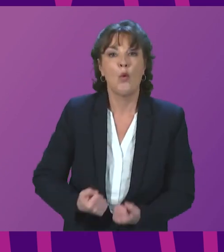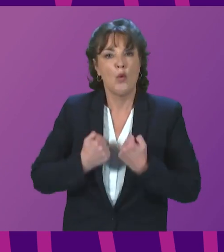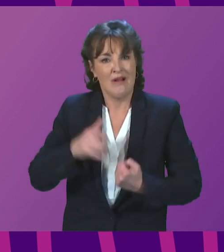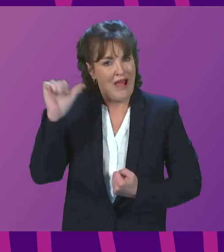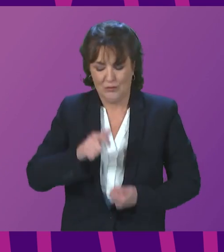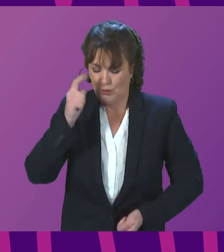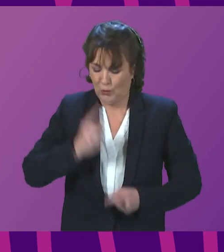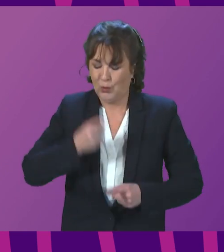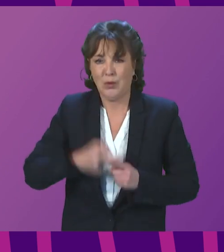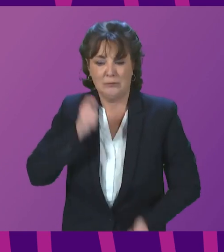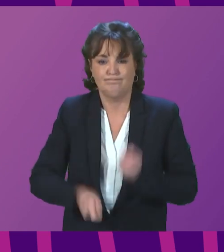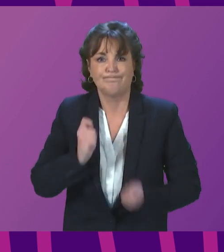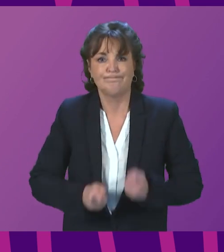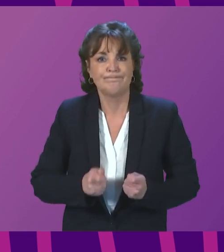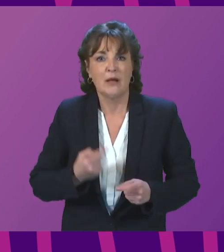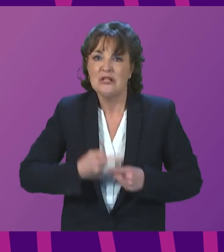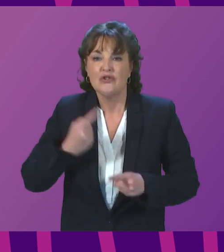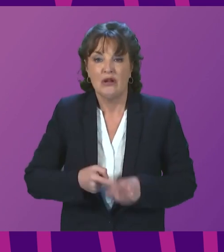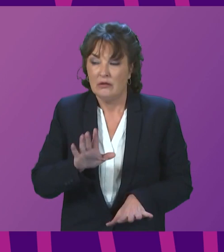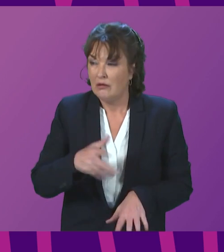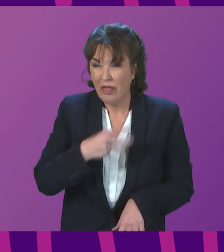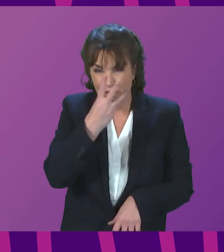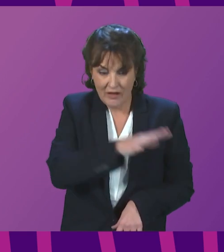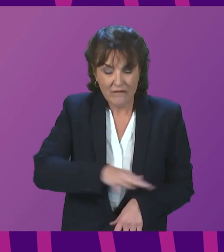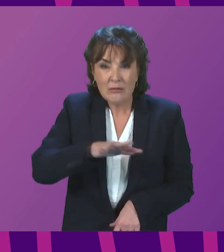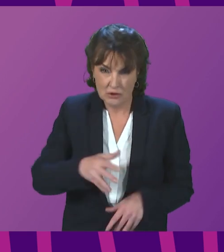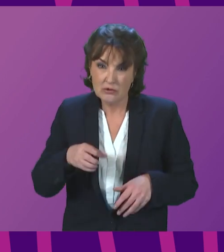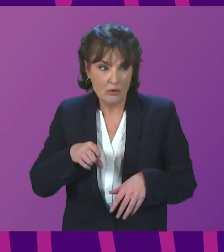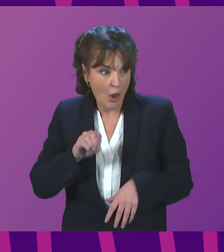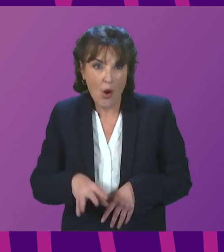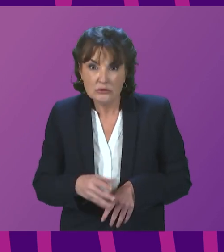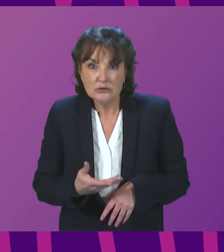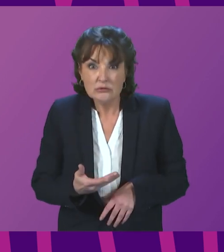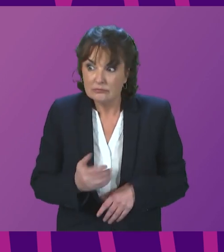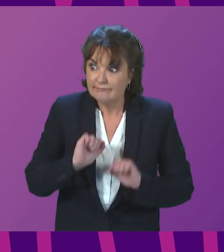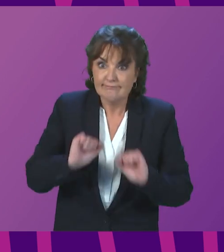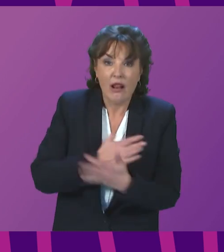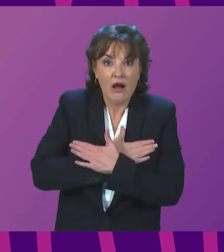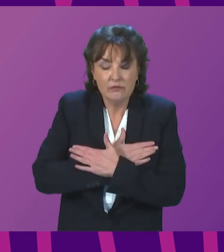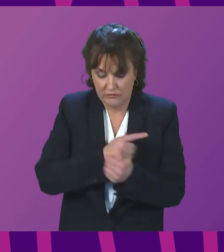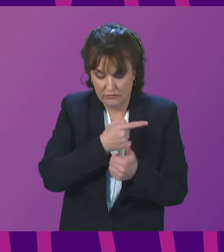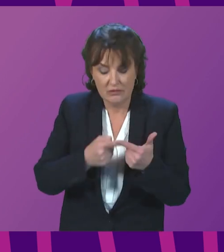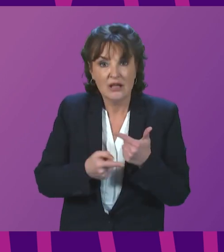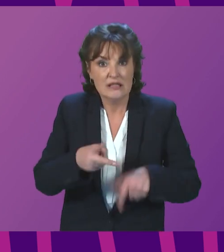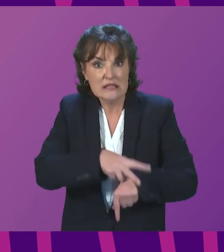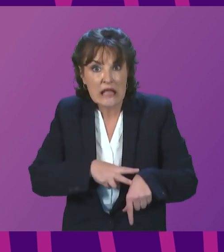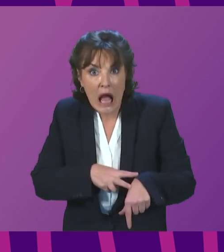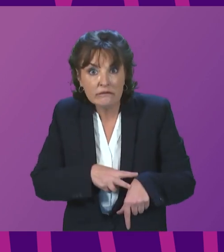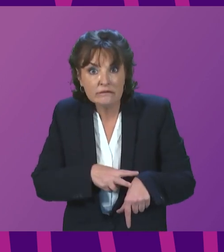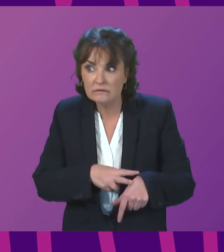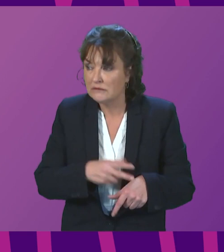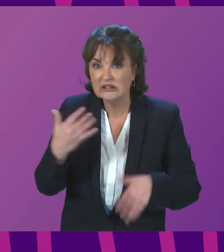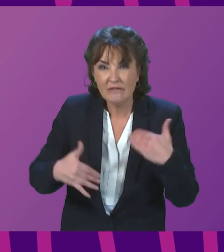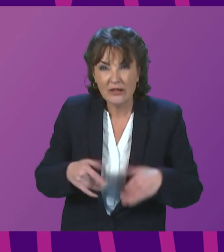have been failed. Staff are continued to be failed because they being asked to operate on trains that do not meet safety standards. I again repeat, set in